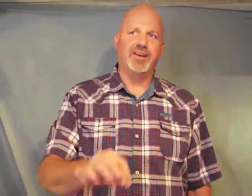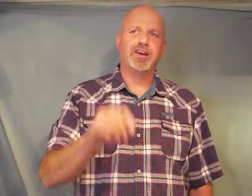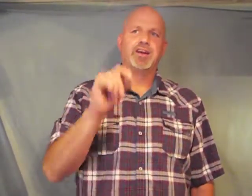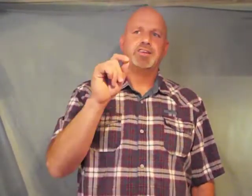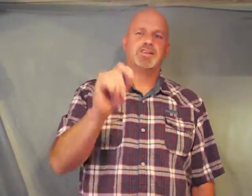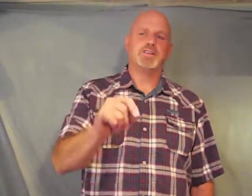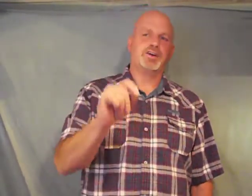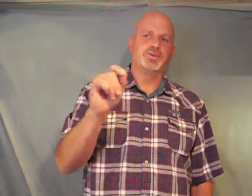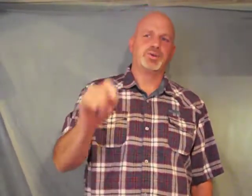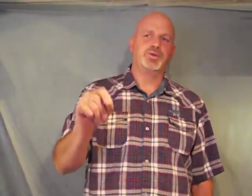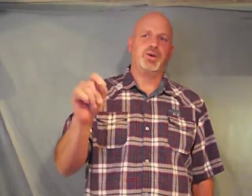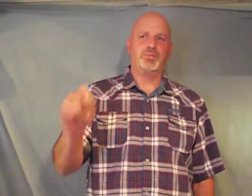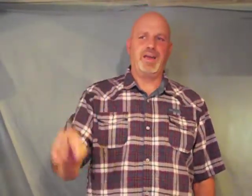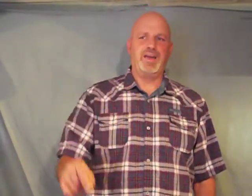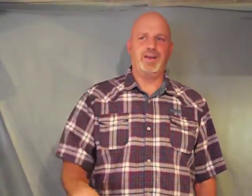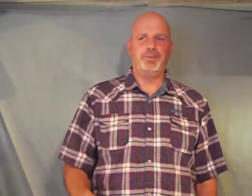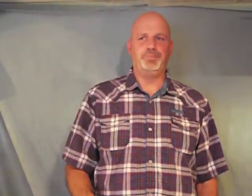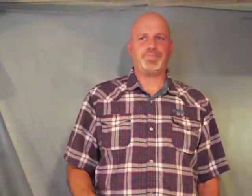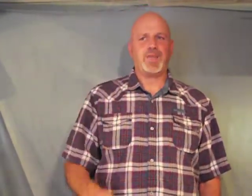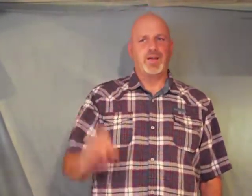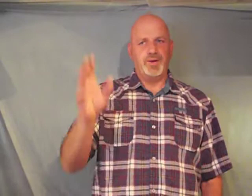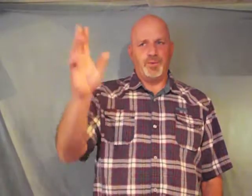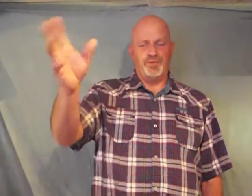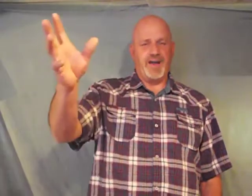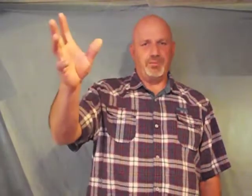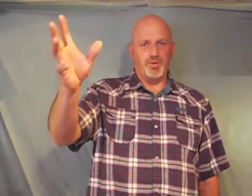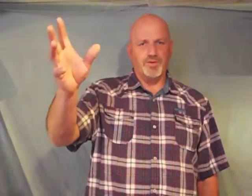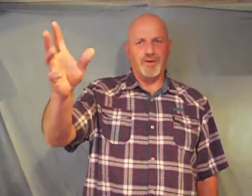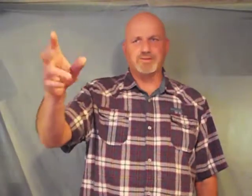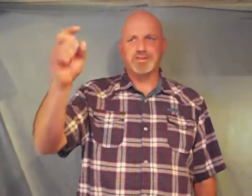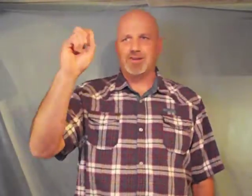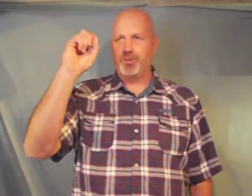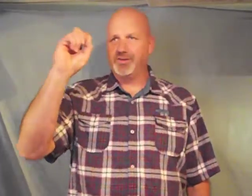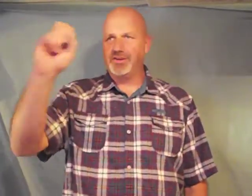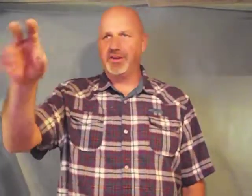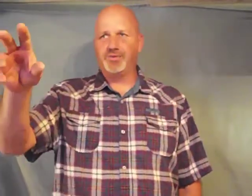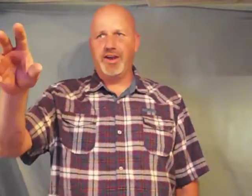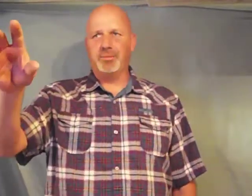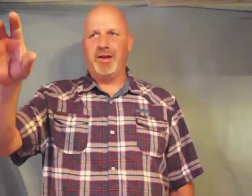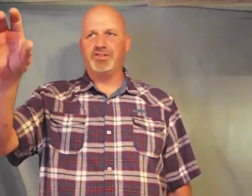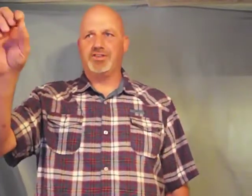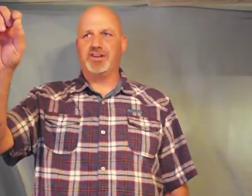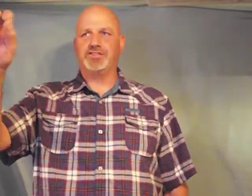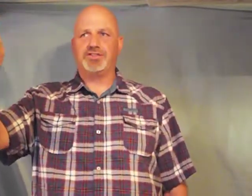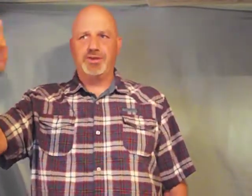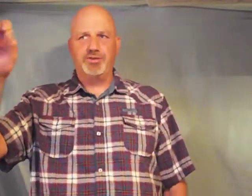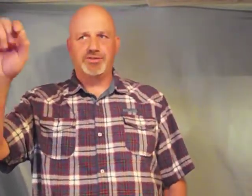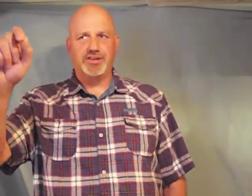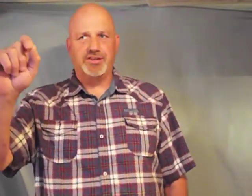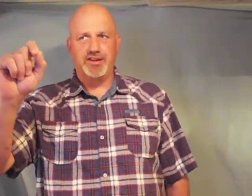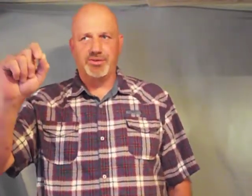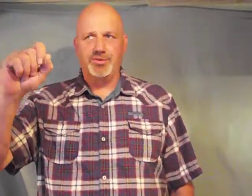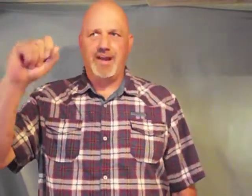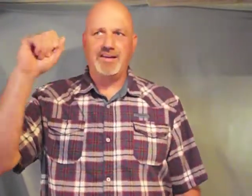to those who obey him we find more verses I want you to go check them out Judges 2 16 through 19